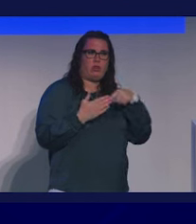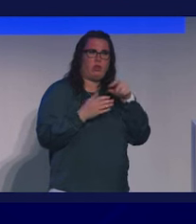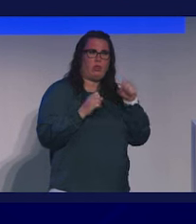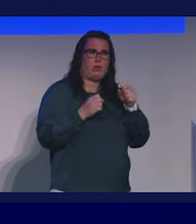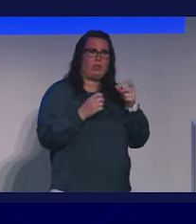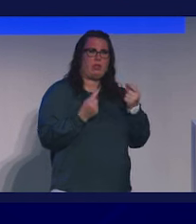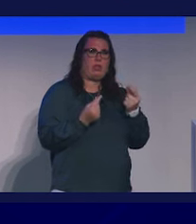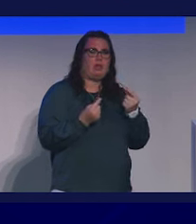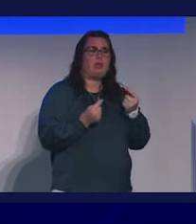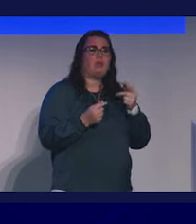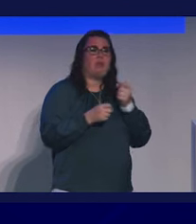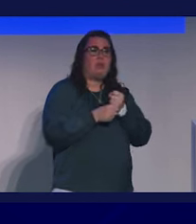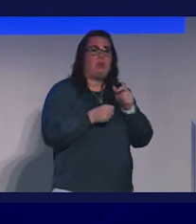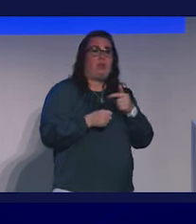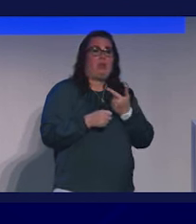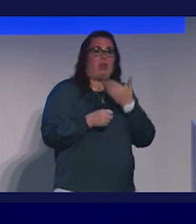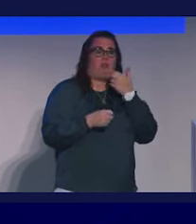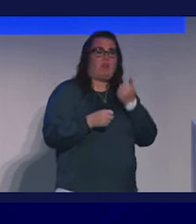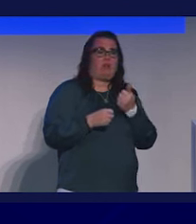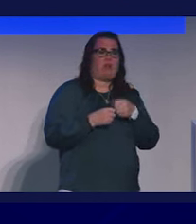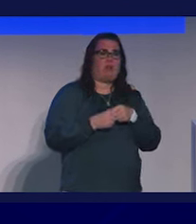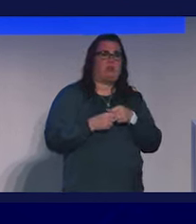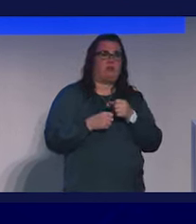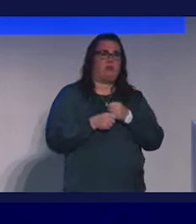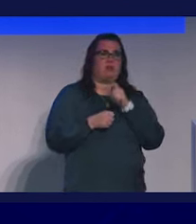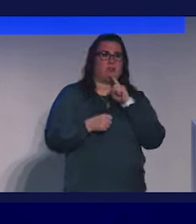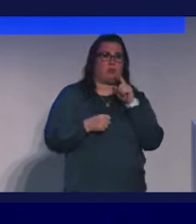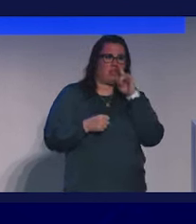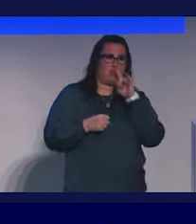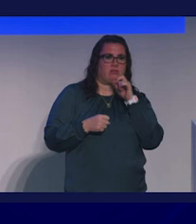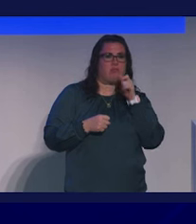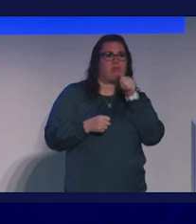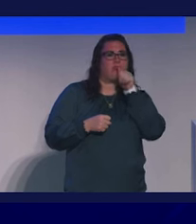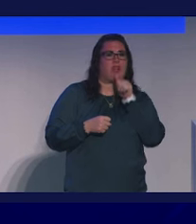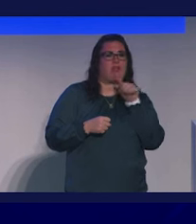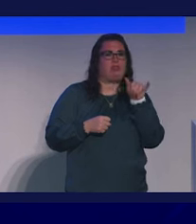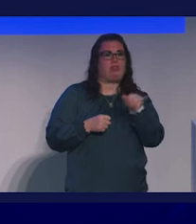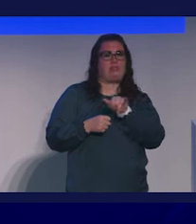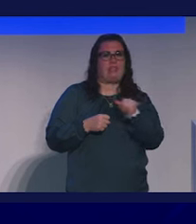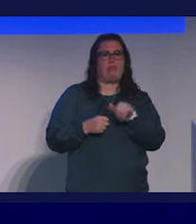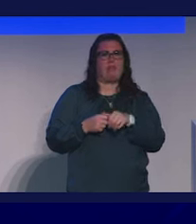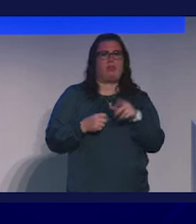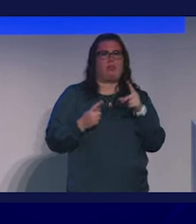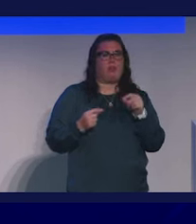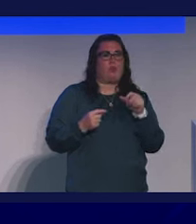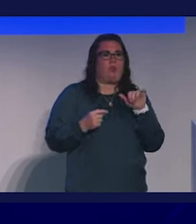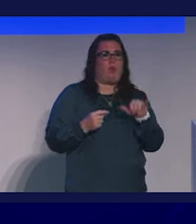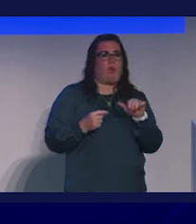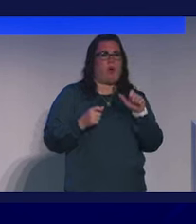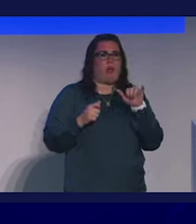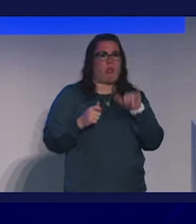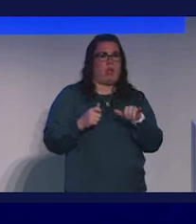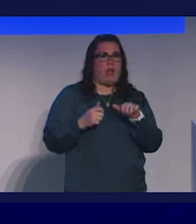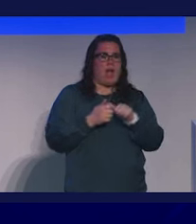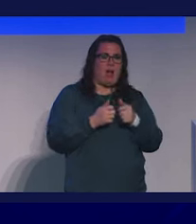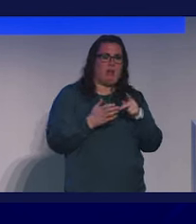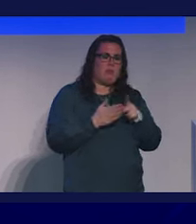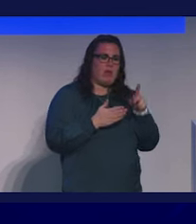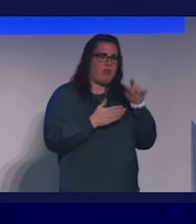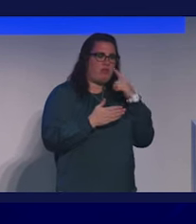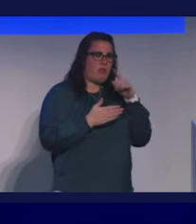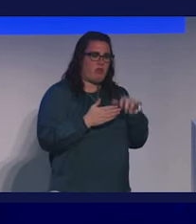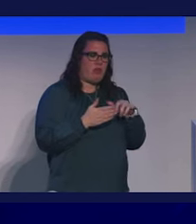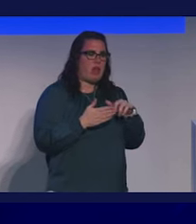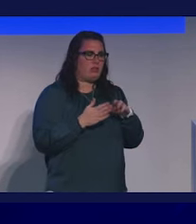outcome differently, and what can we do to ensure her kids don't suffer the same fate? Let's do all of those things and let's figure out how to pay for that so we can scale it and